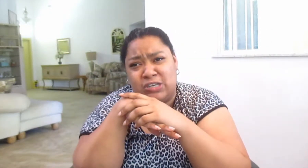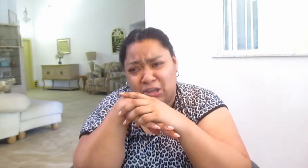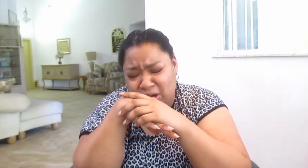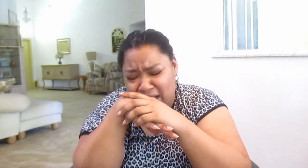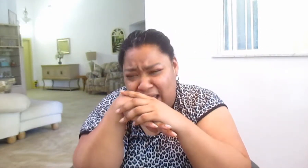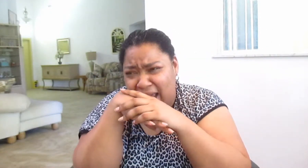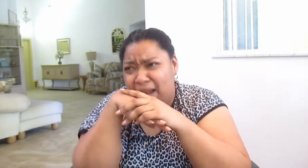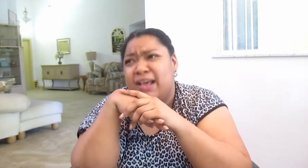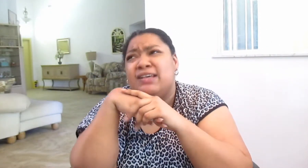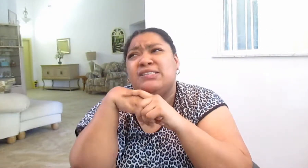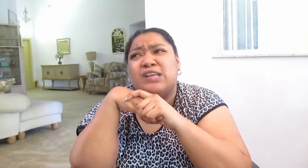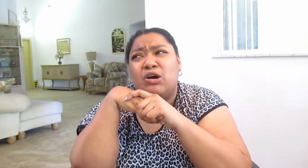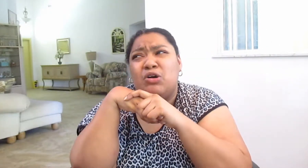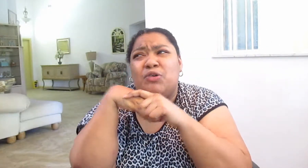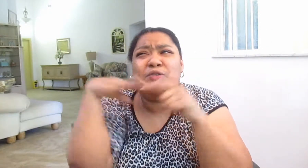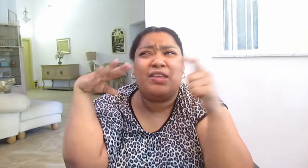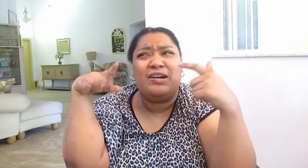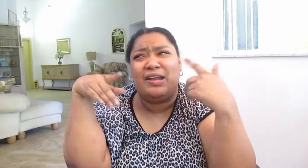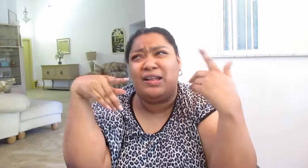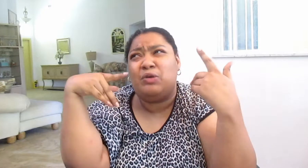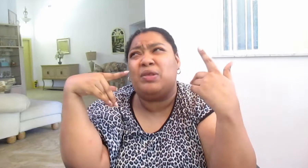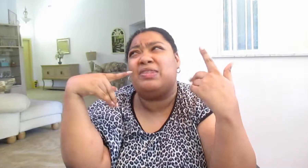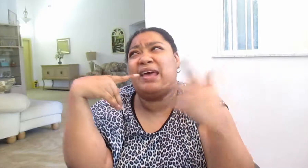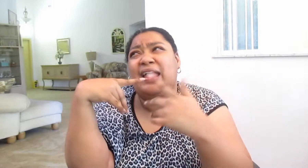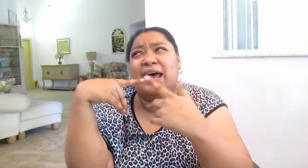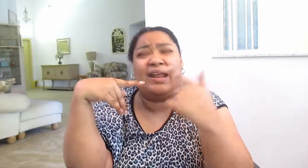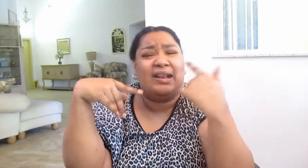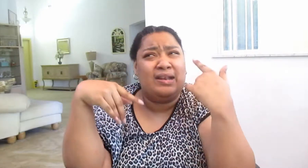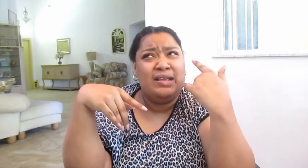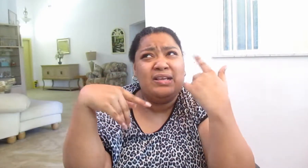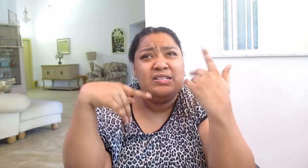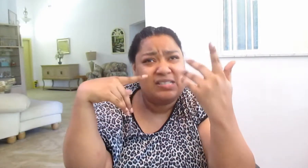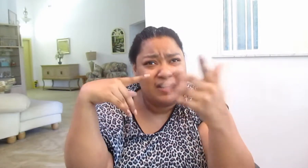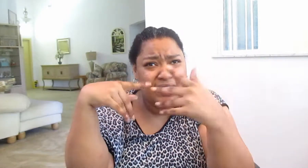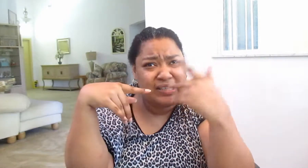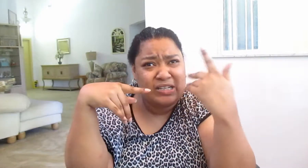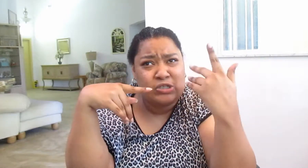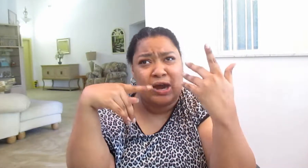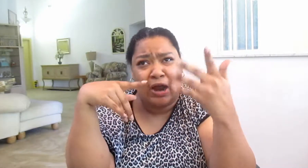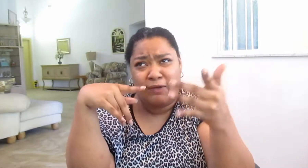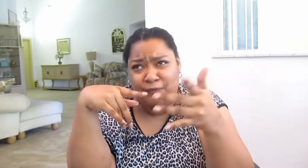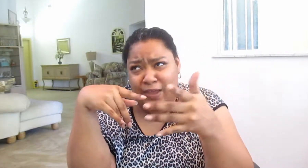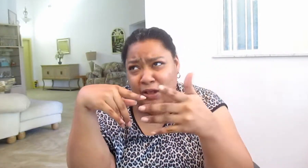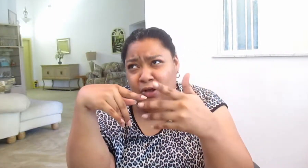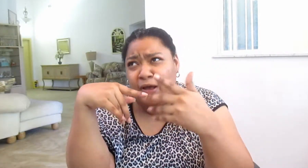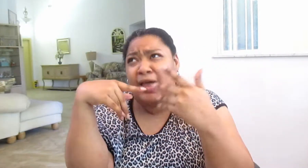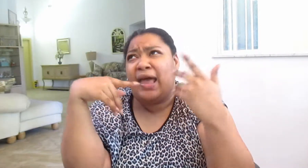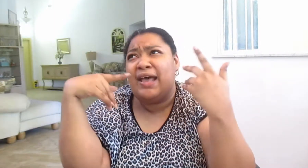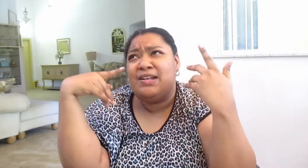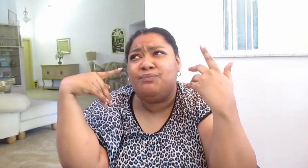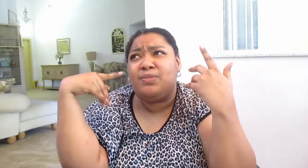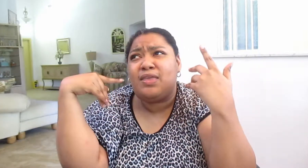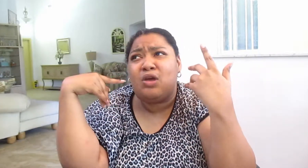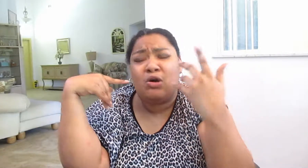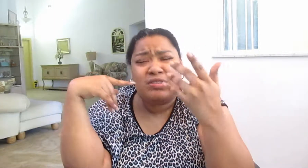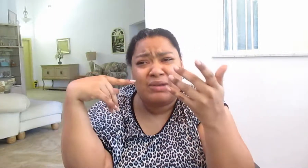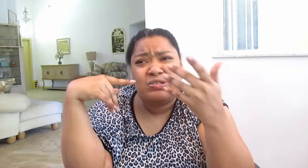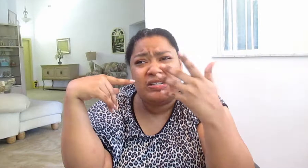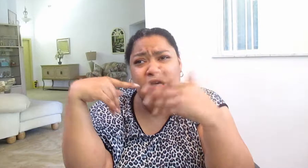security again. So they are dealing with that and she's not exactly sure how to feel. And the whole time she's